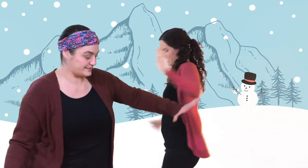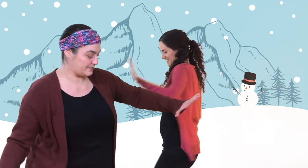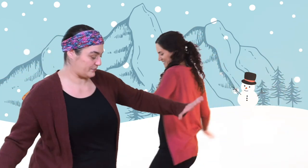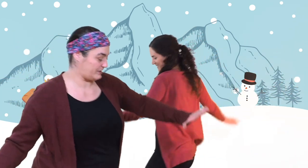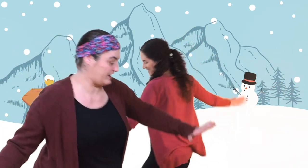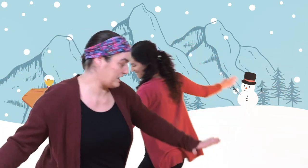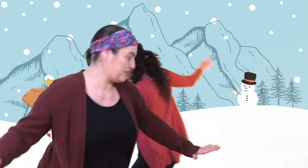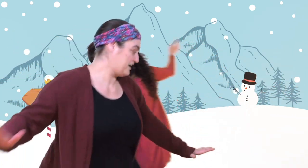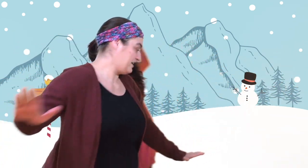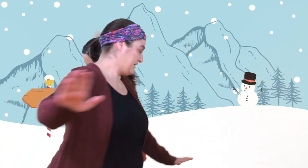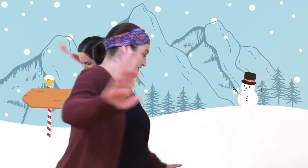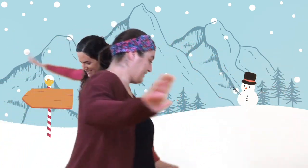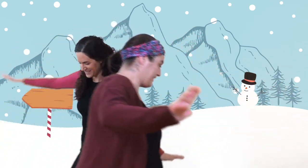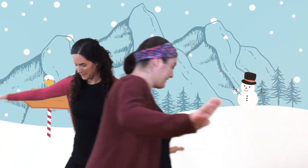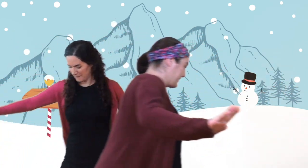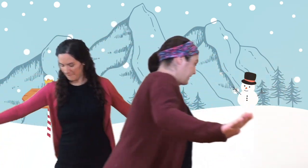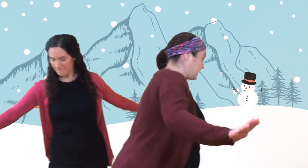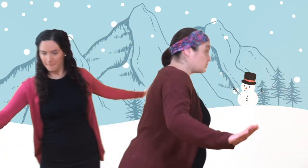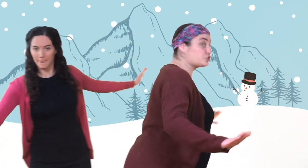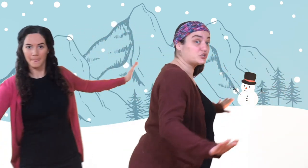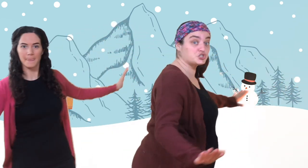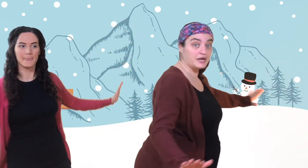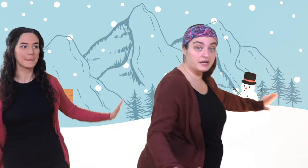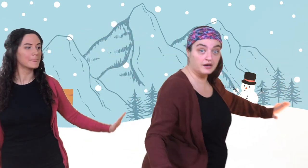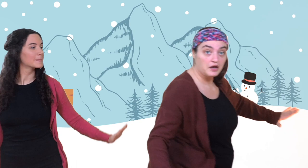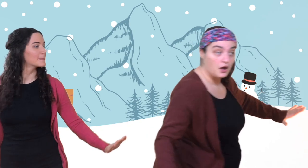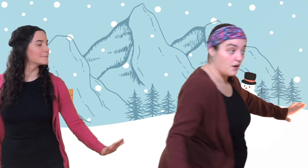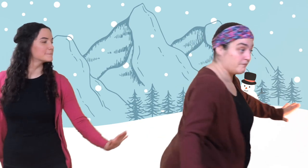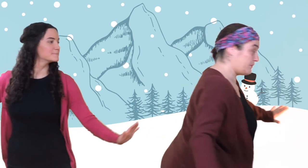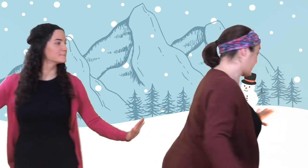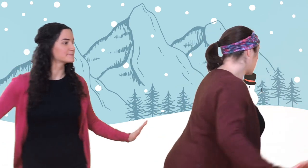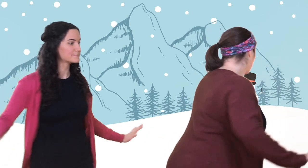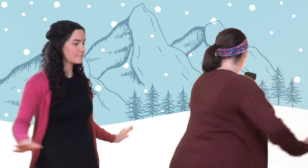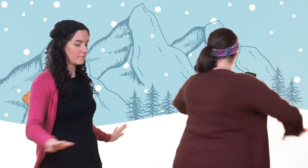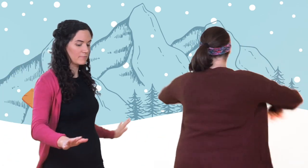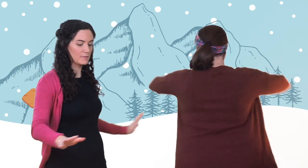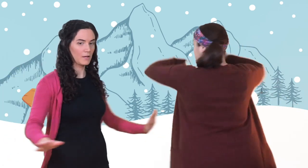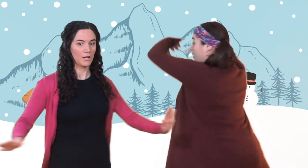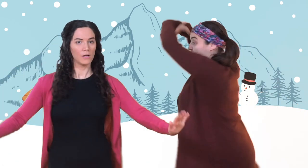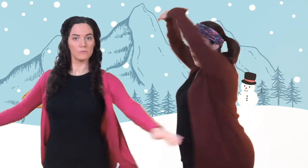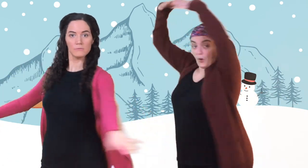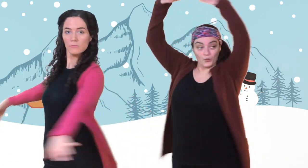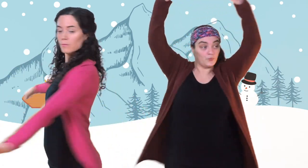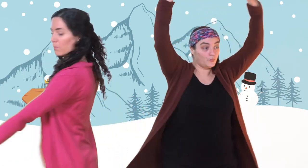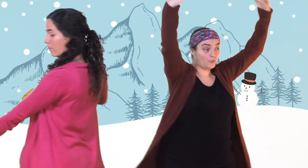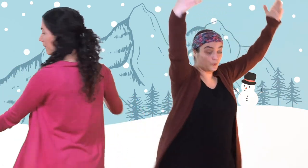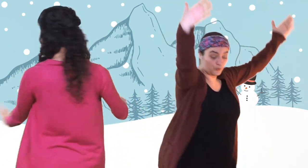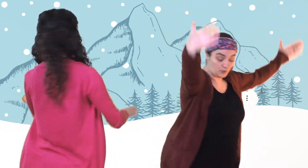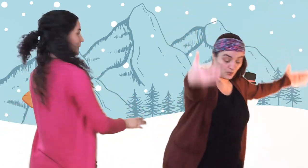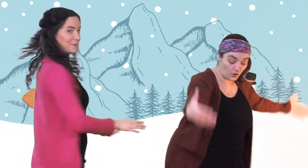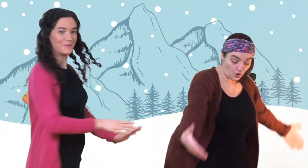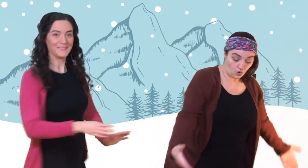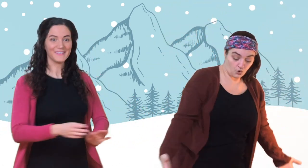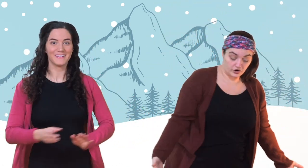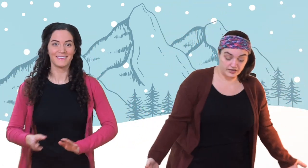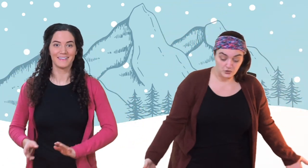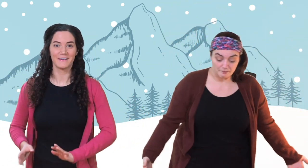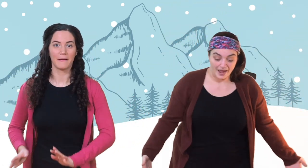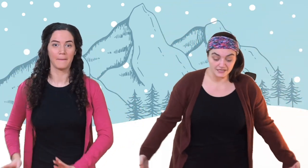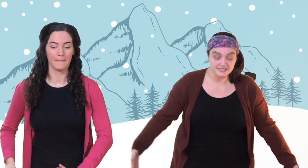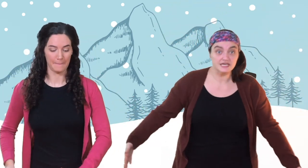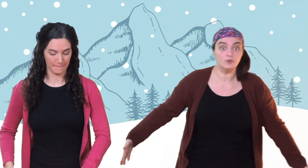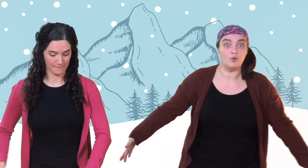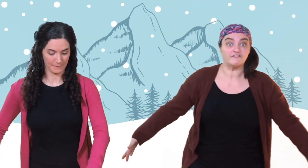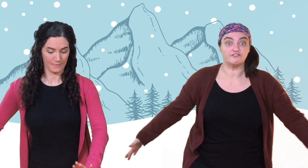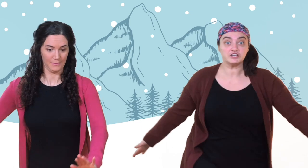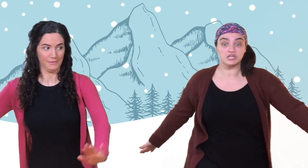it's slippery. Whoa. Can you do a trick? Like a turn? Whoo. Or can you